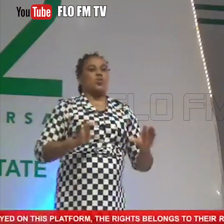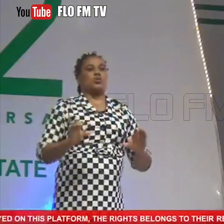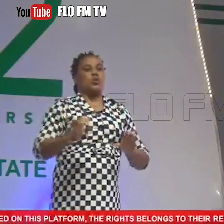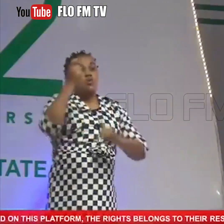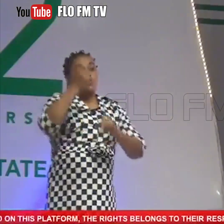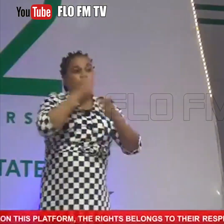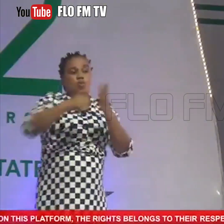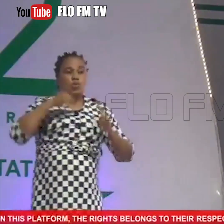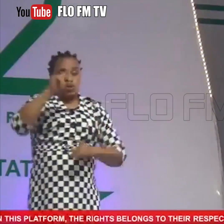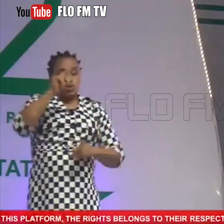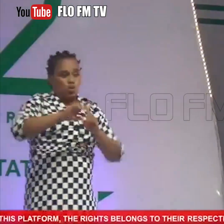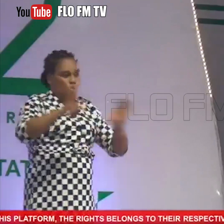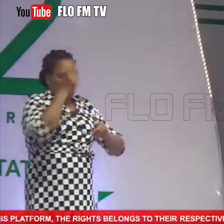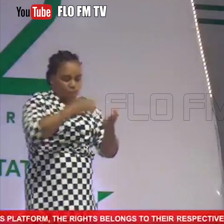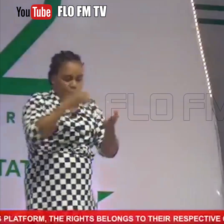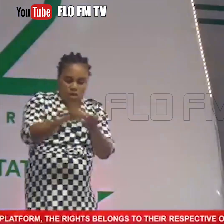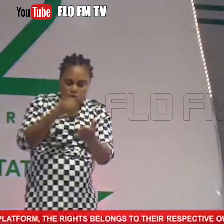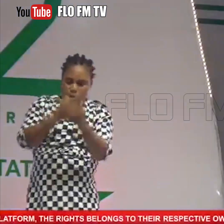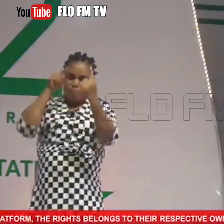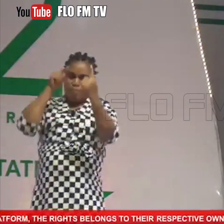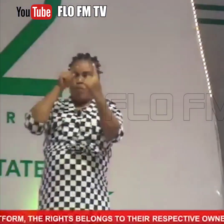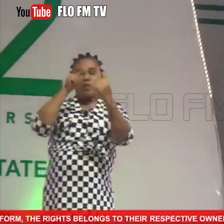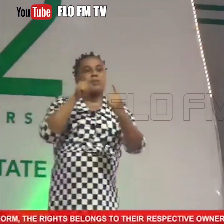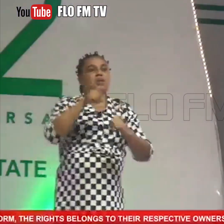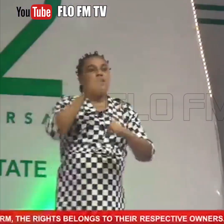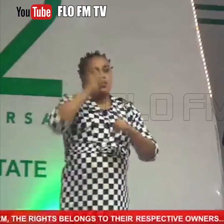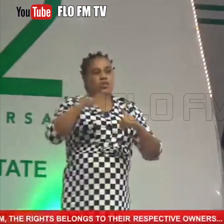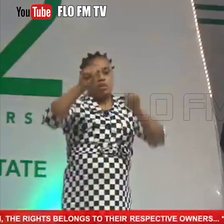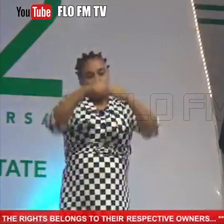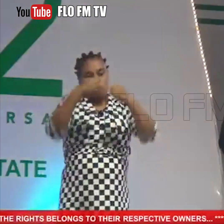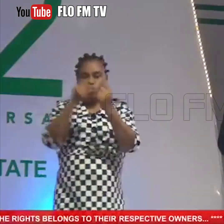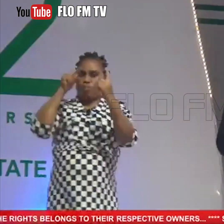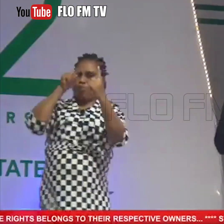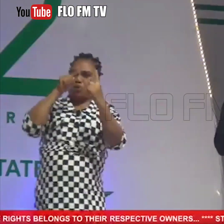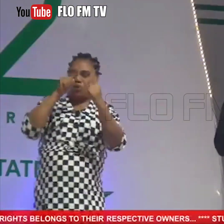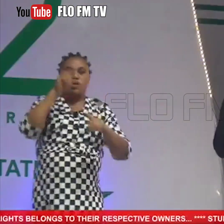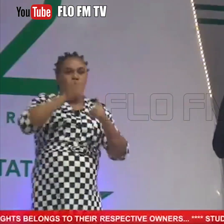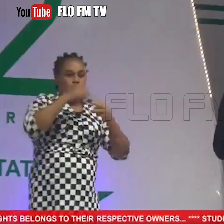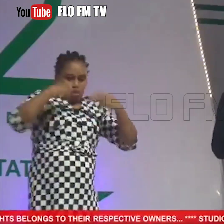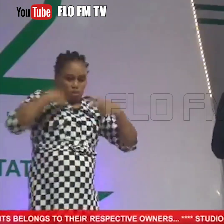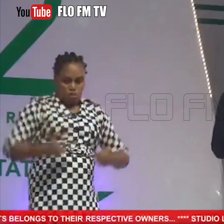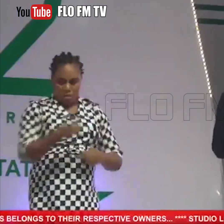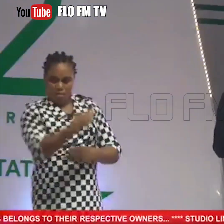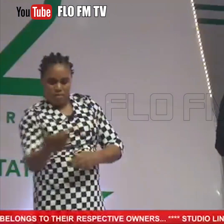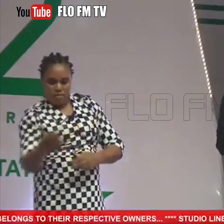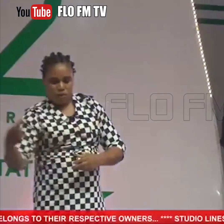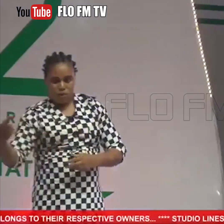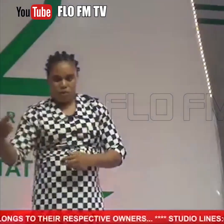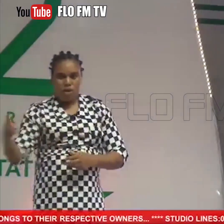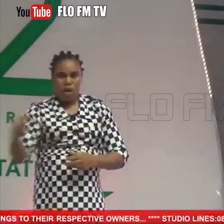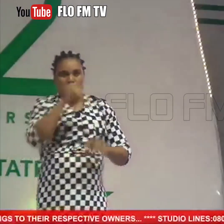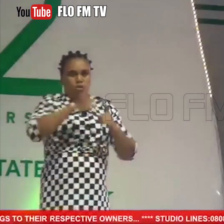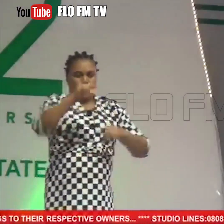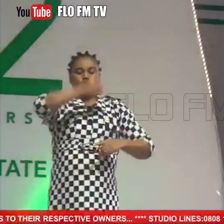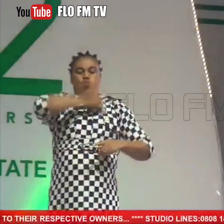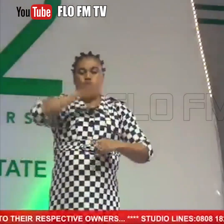From what we need to do from the economic point, to the social point, to the human resource, and to